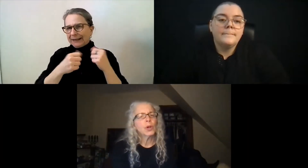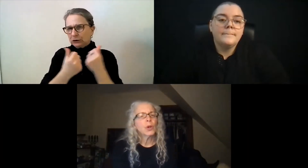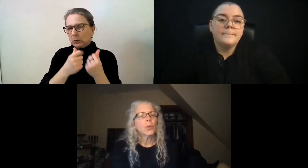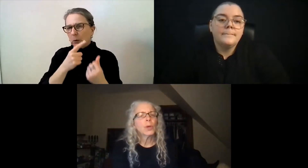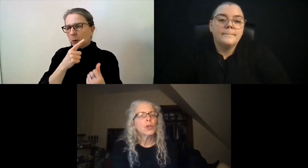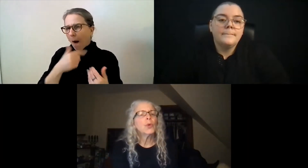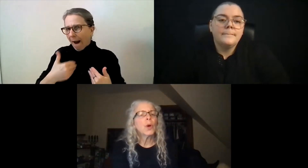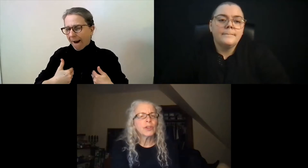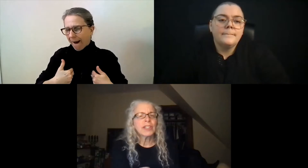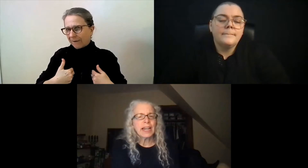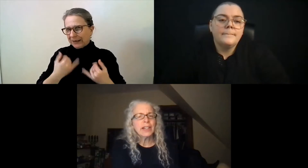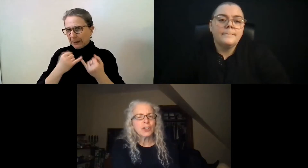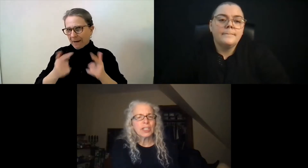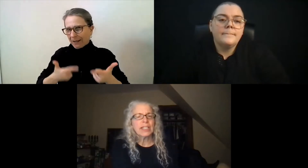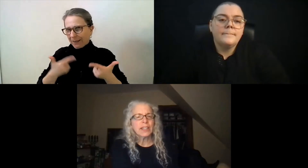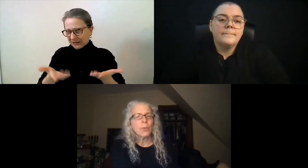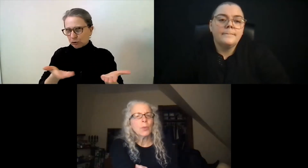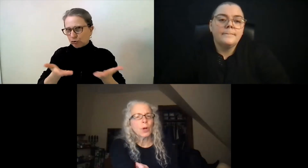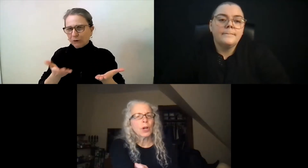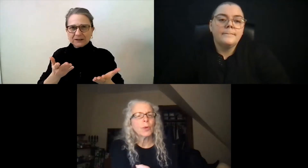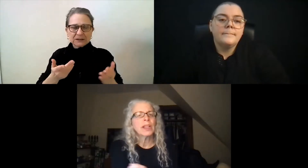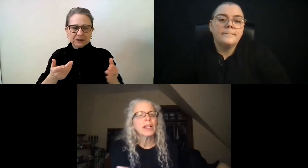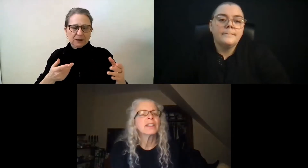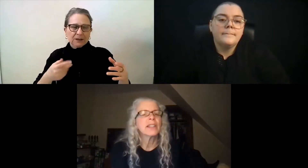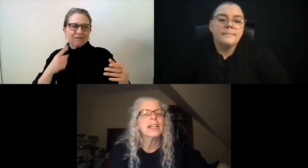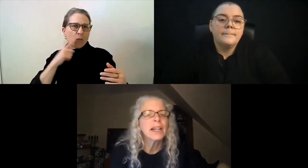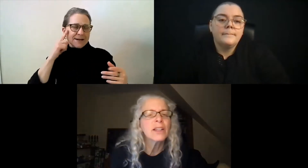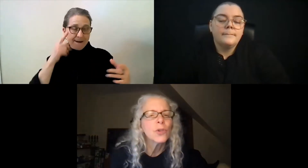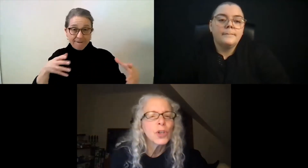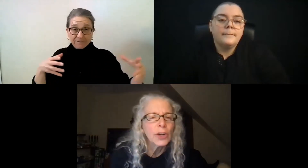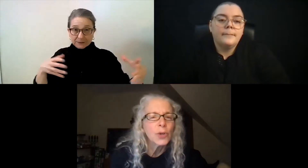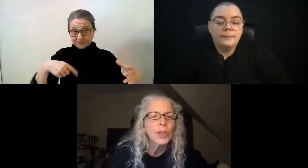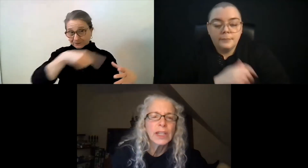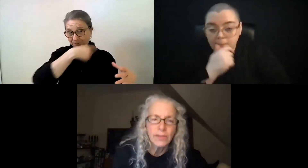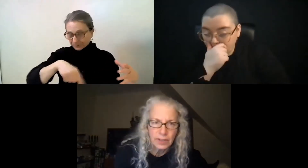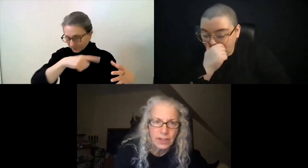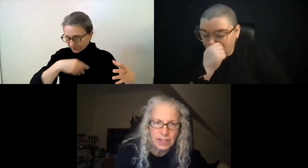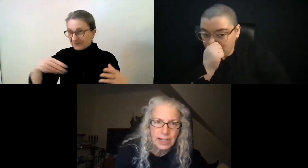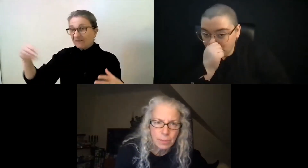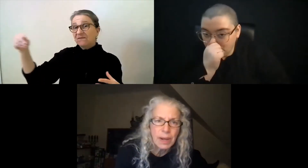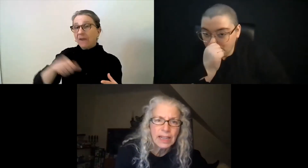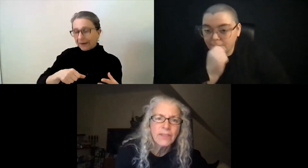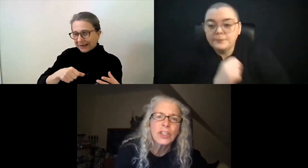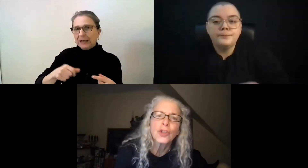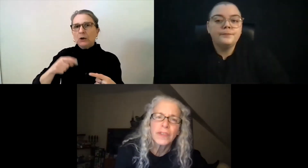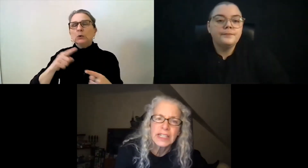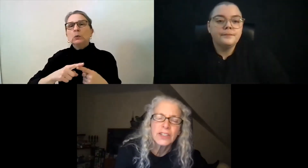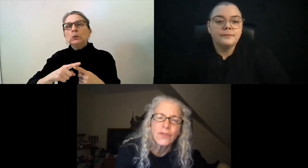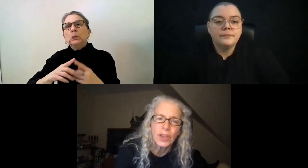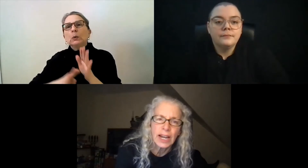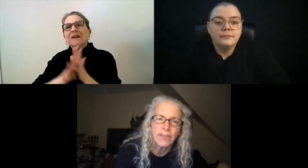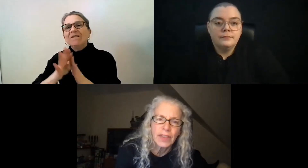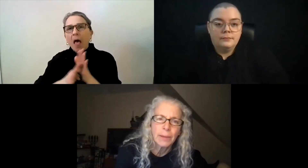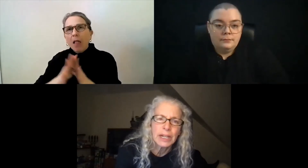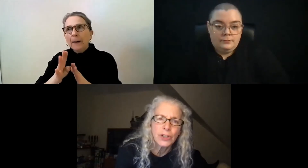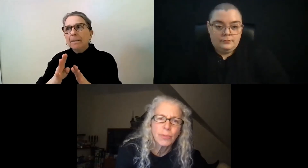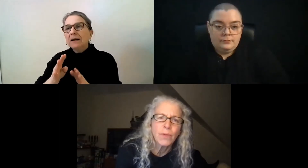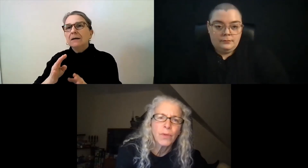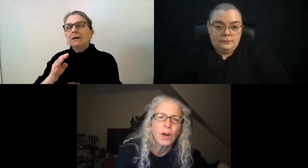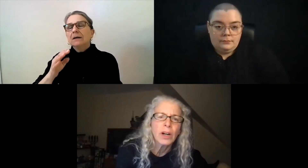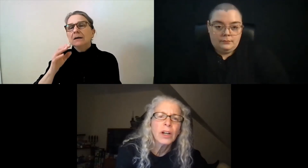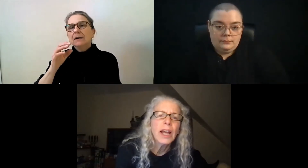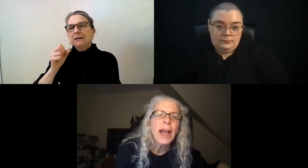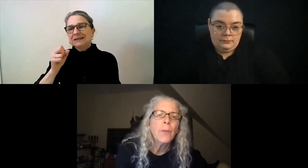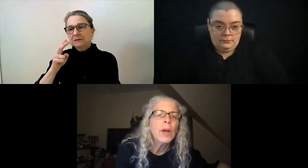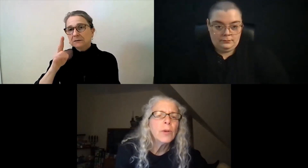with two other state agencies that we work with that do independent living services for the deaf that I mentioned